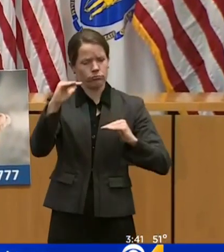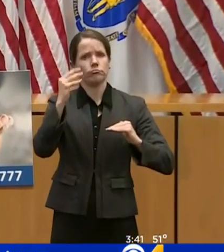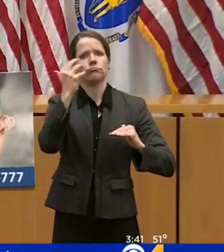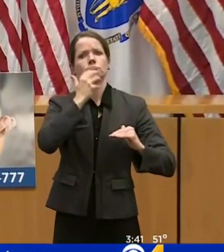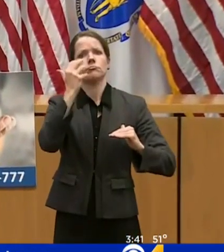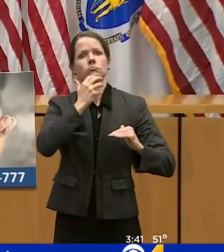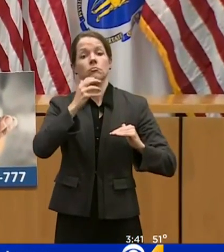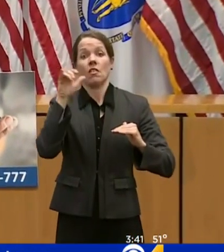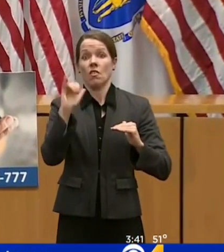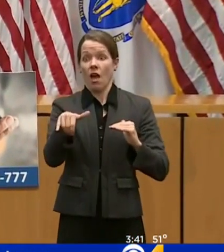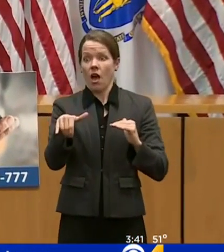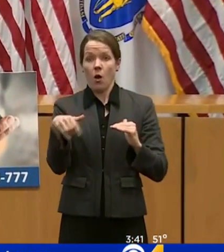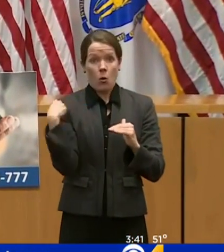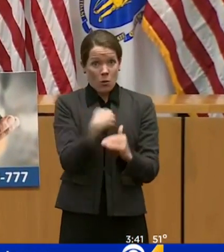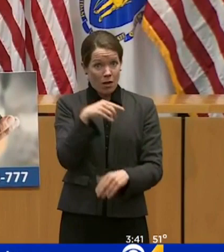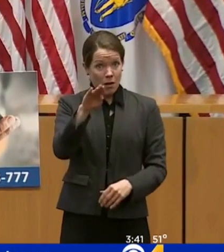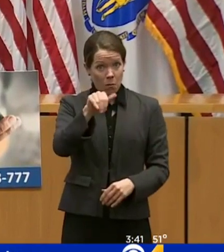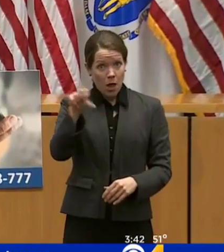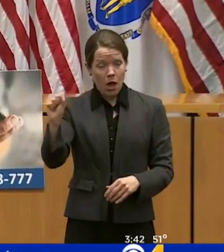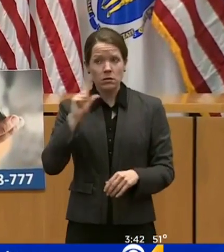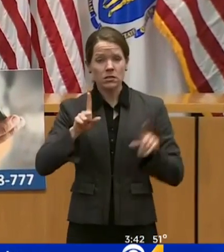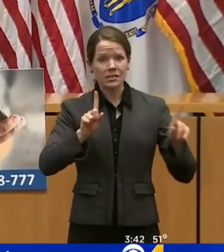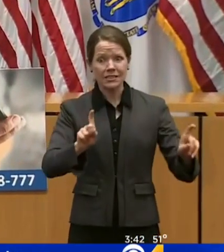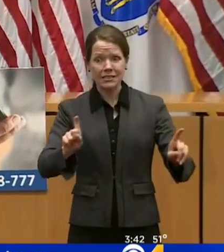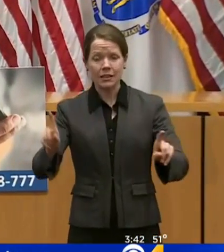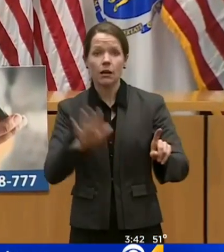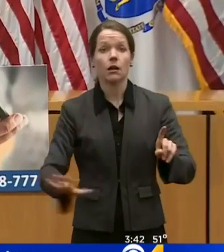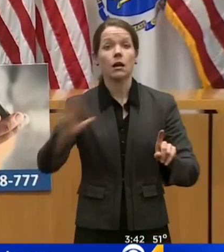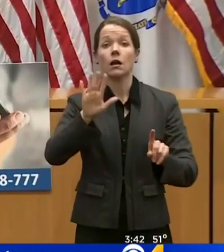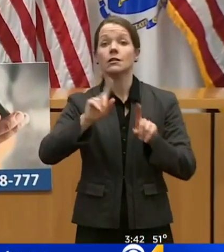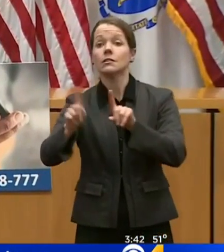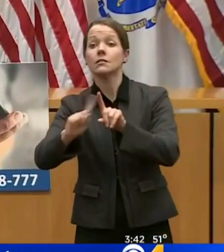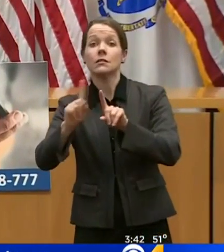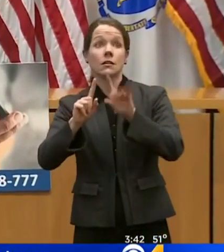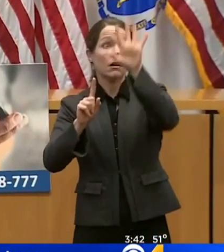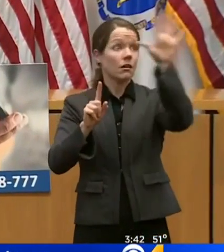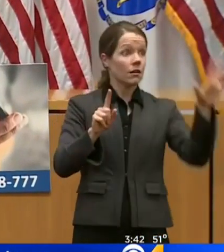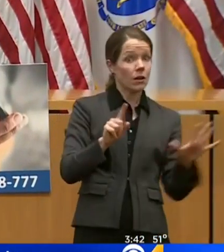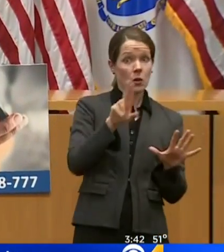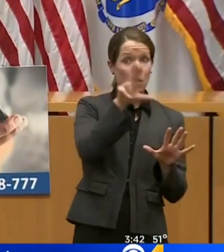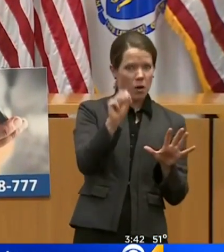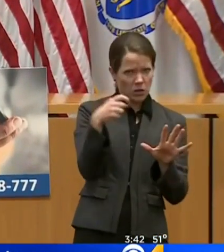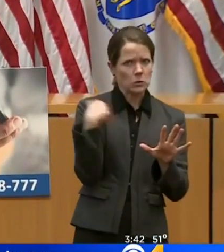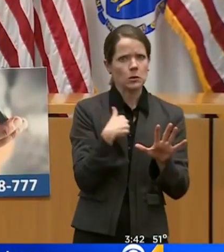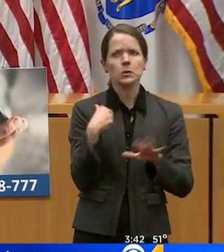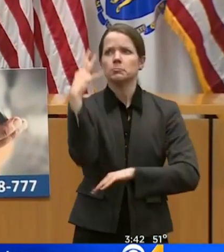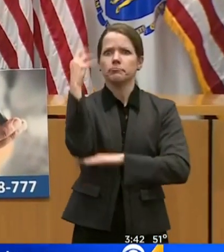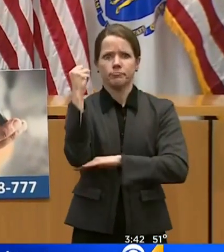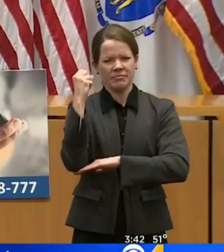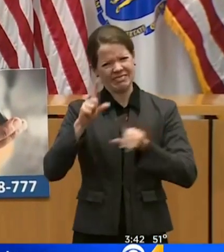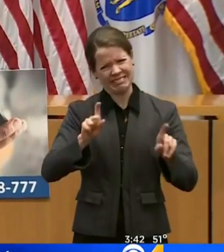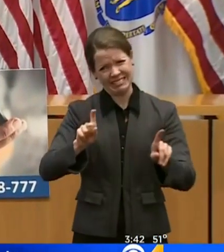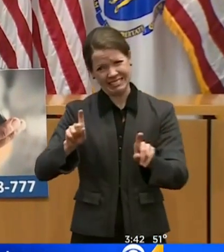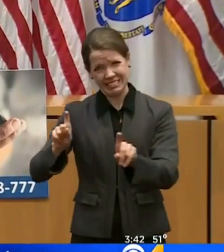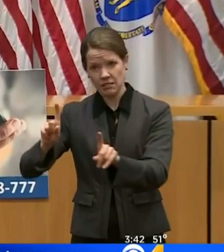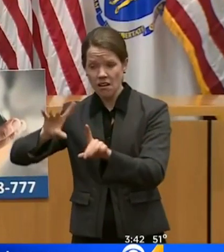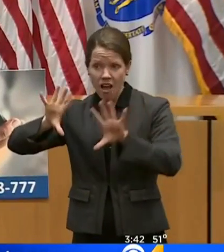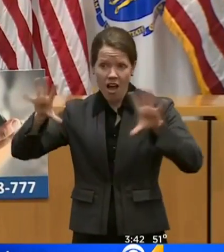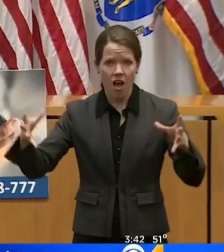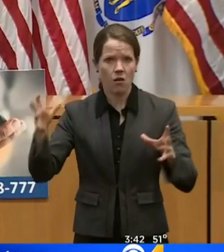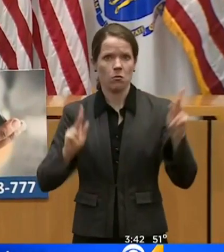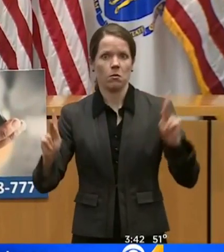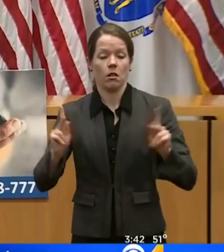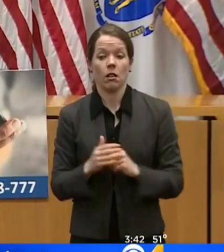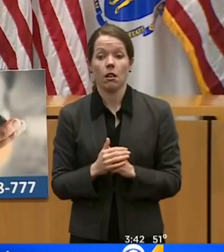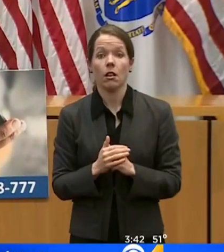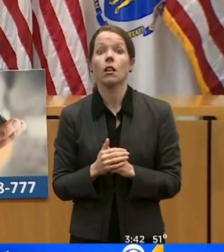and we're one of the top testers in the country on a per capita basis. We're continuing to explore new testing sites, and we'll have a